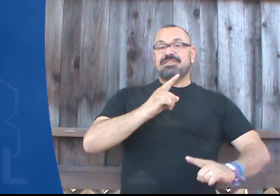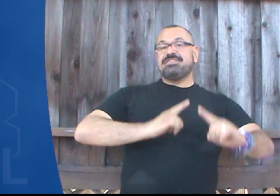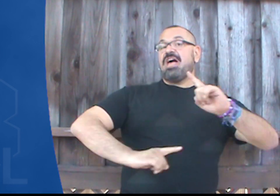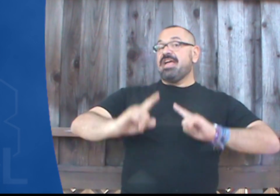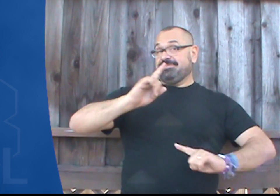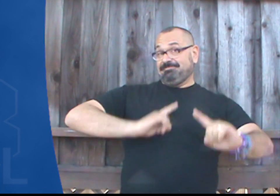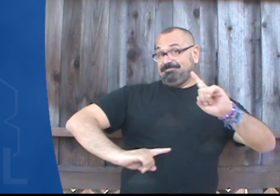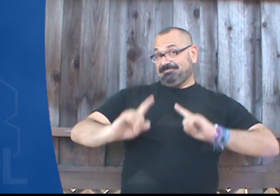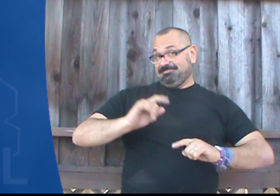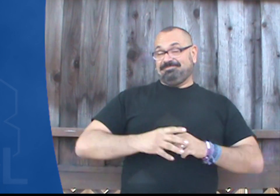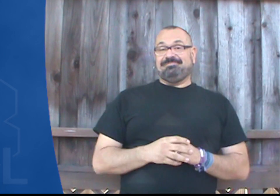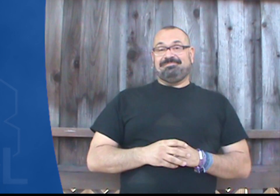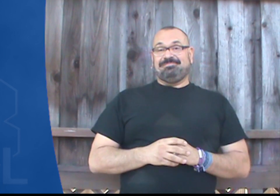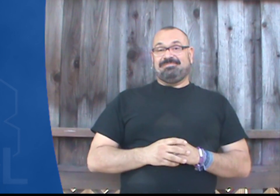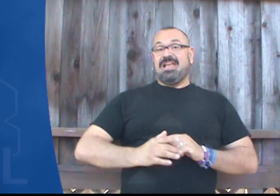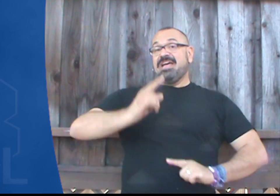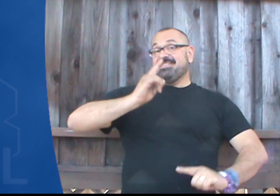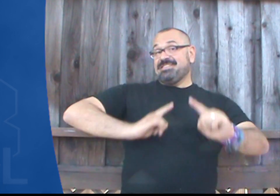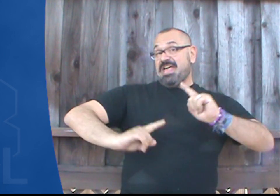Sign, sign.